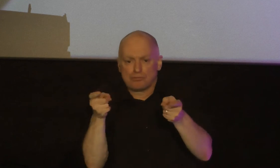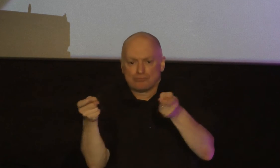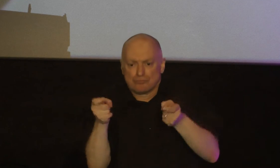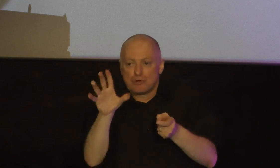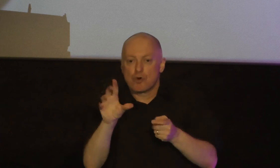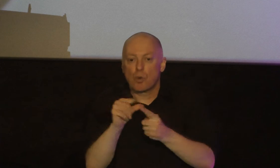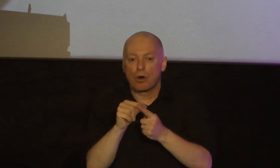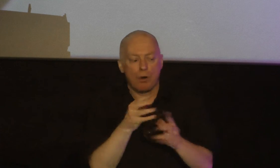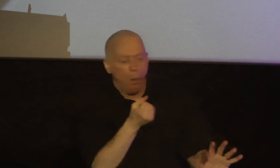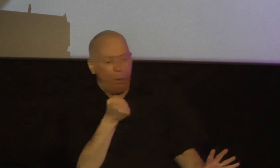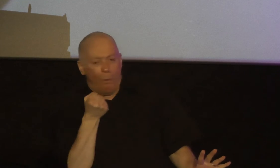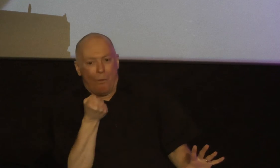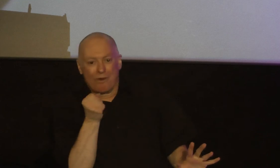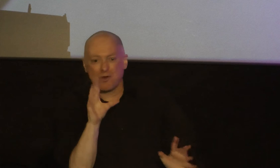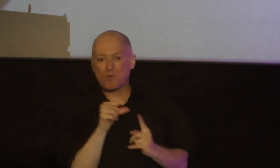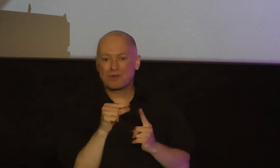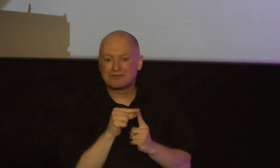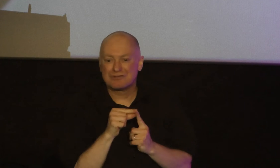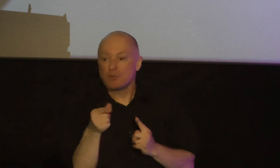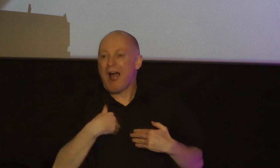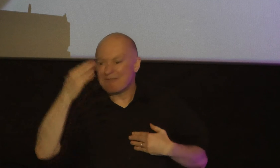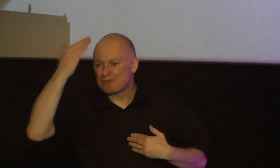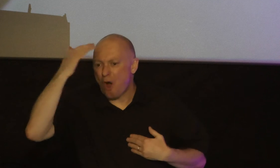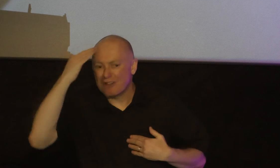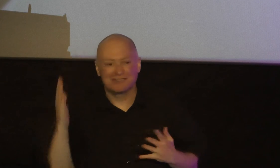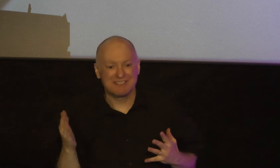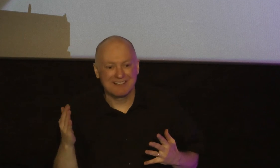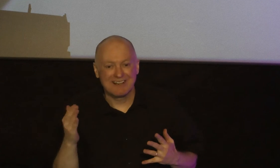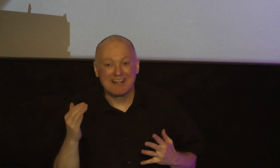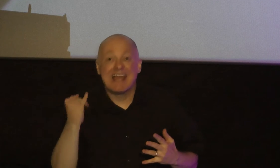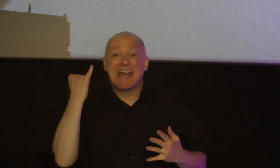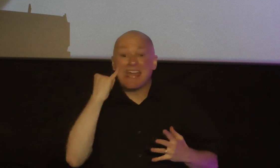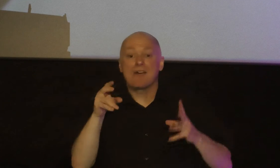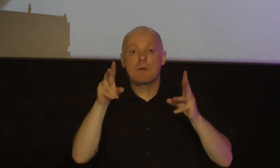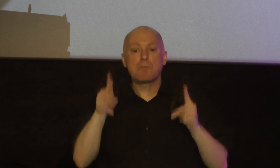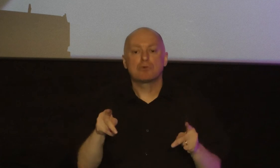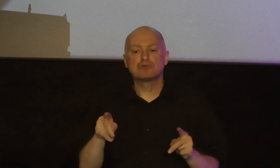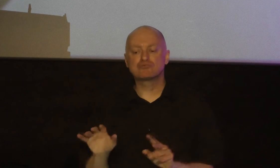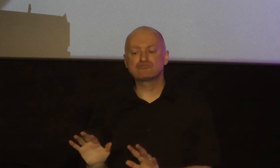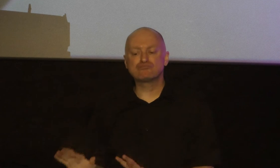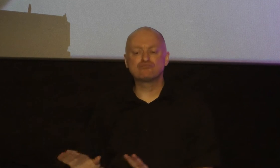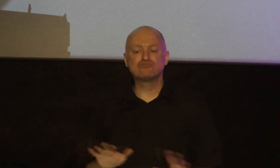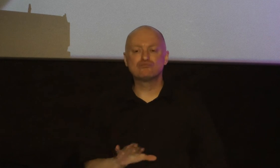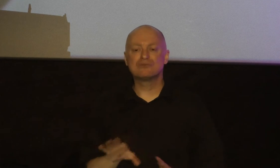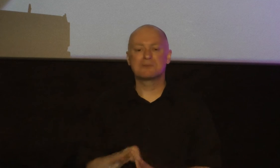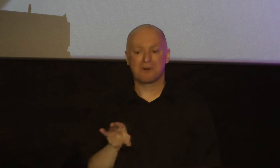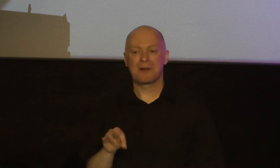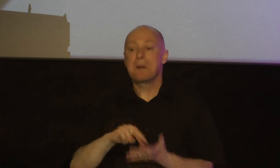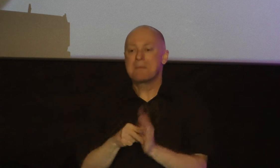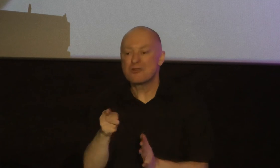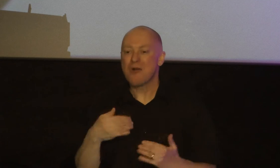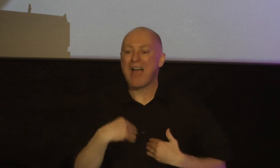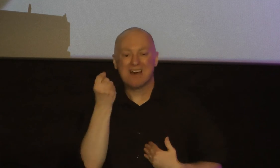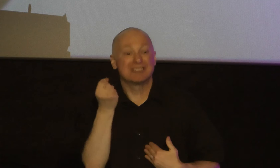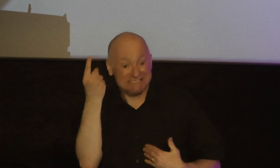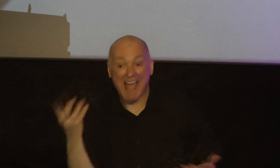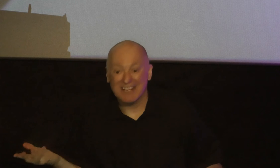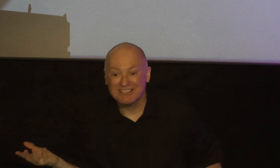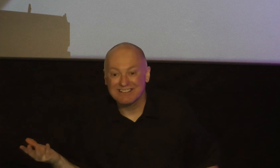words has knowledge and he who has a cool spirit is a man of understanding now